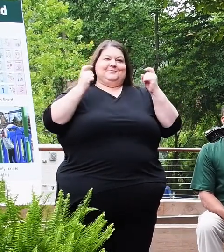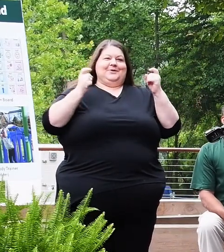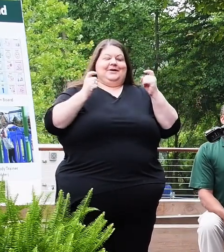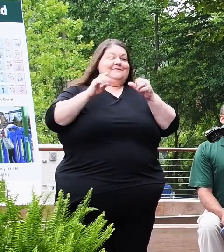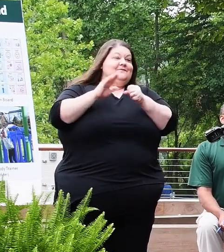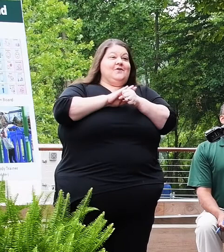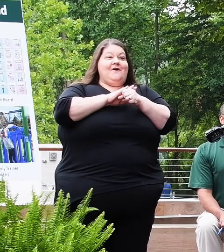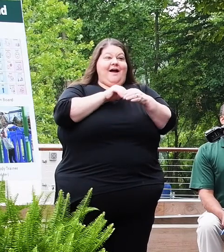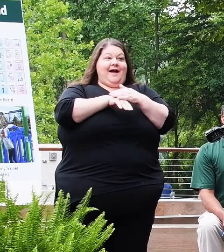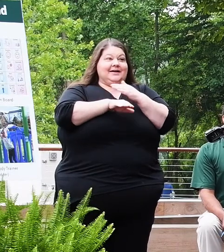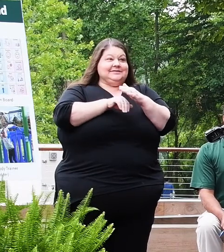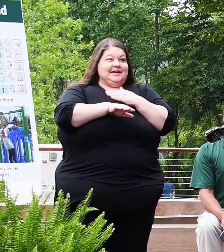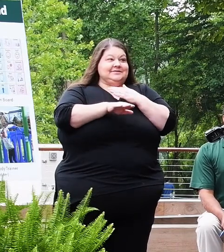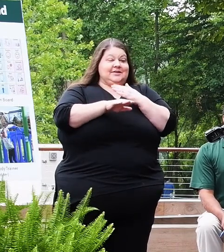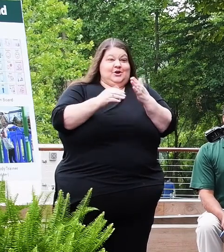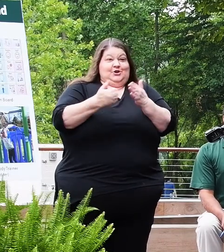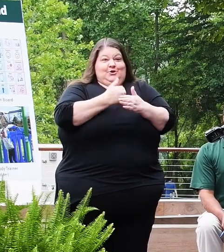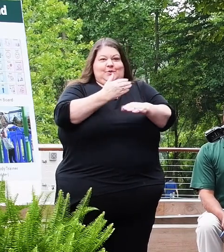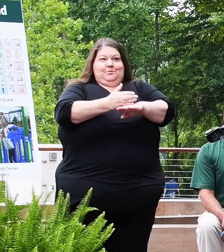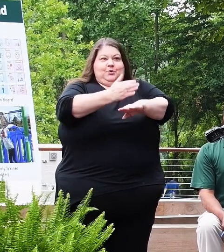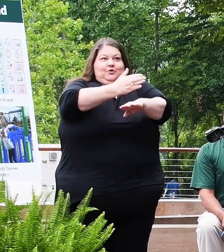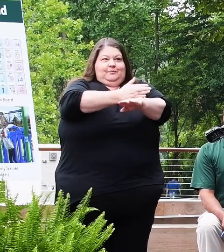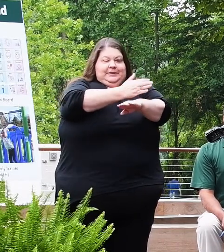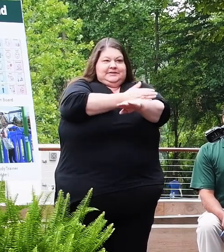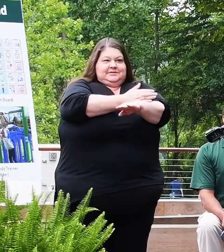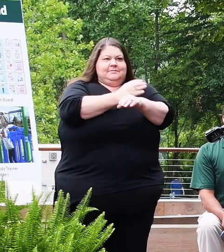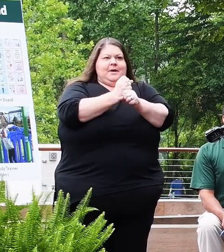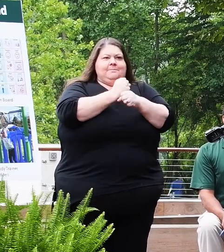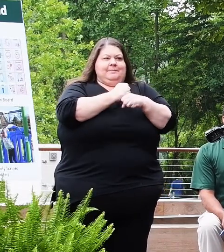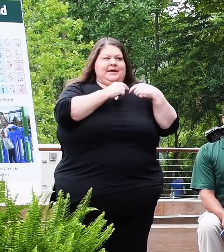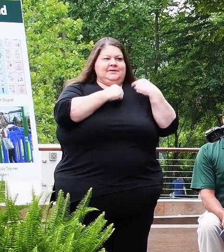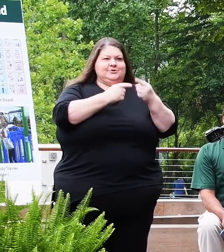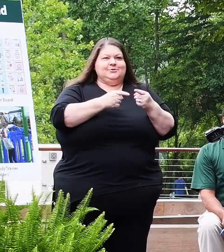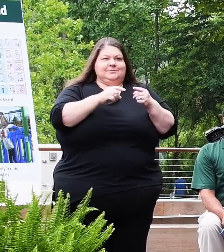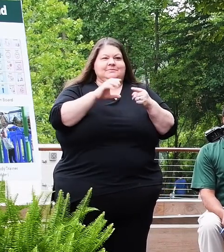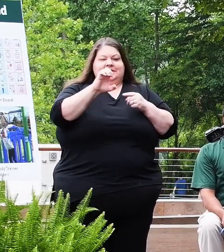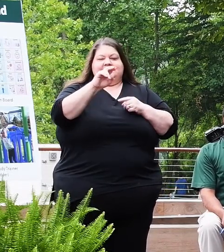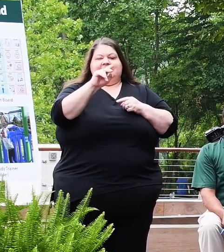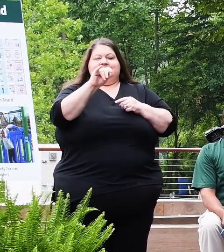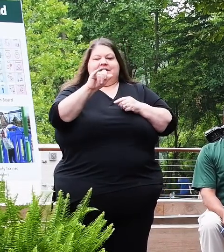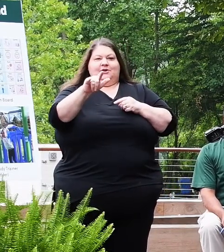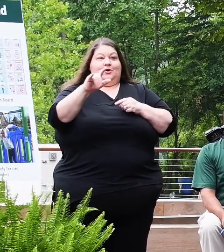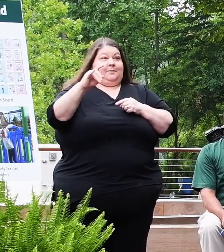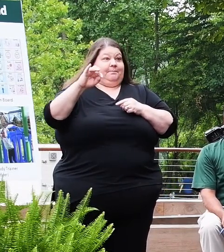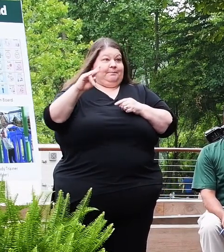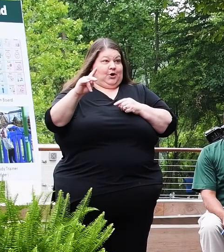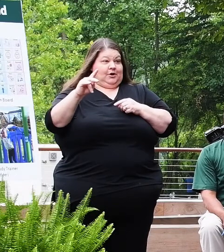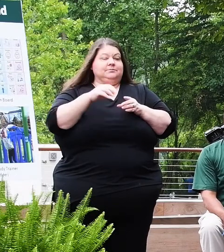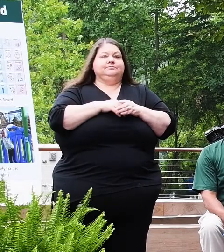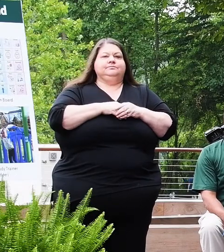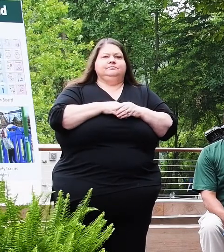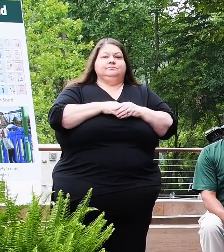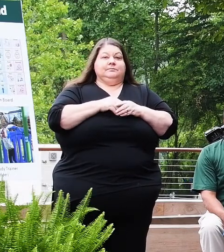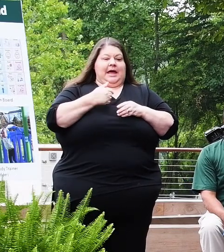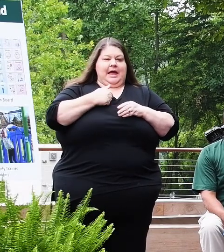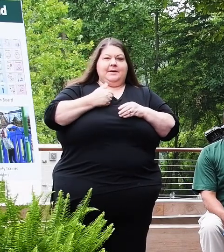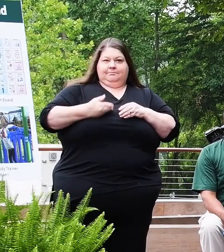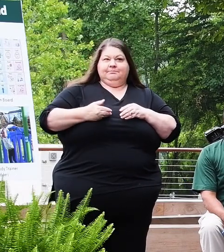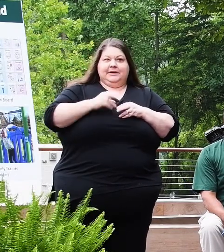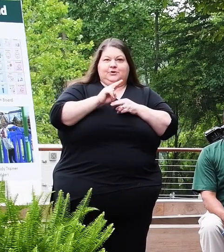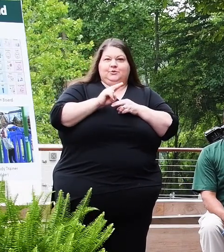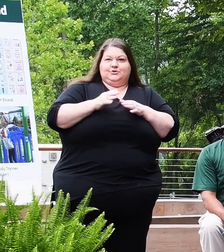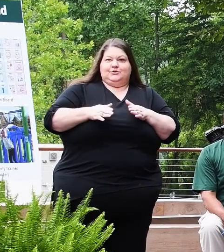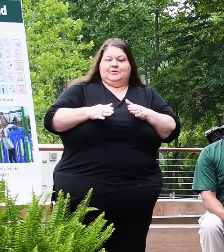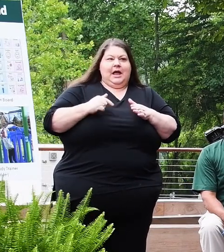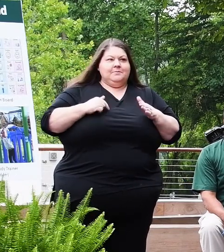of the new improvements that have been made to Centennial Park. As a user, I am thrilled to be able to see